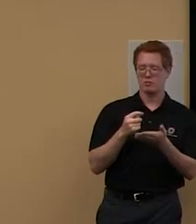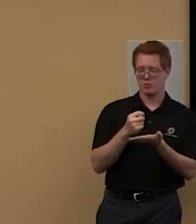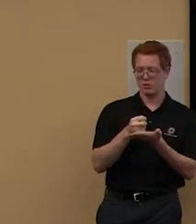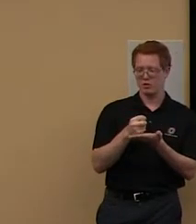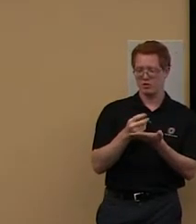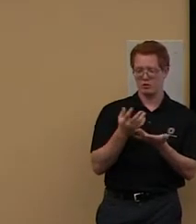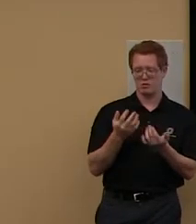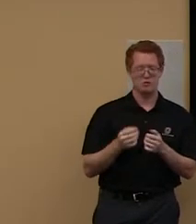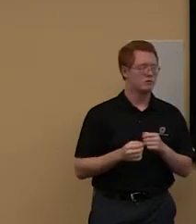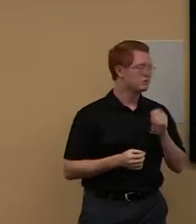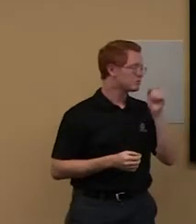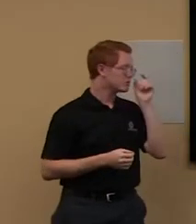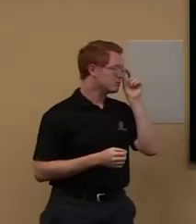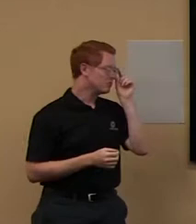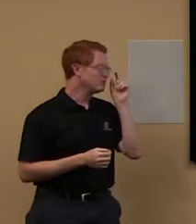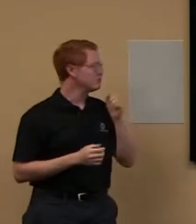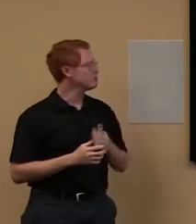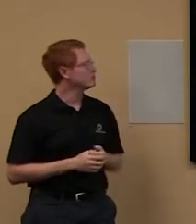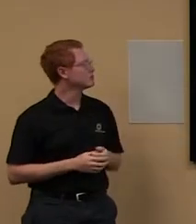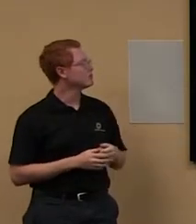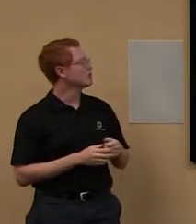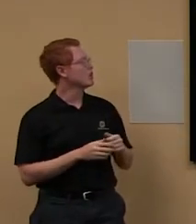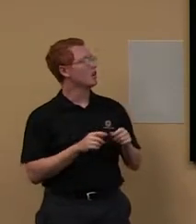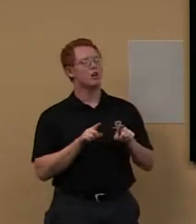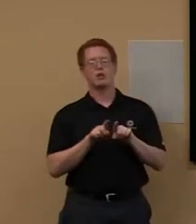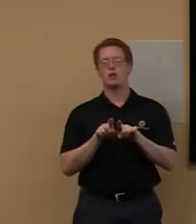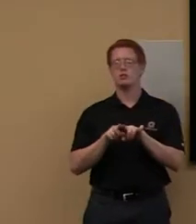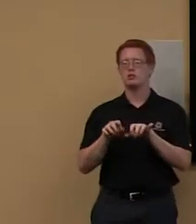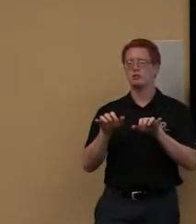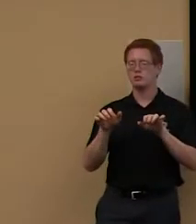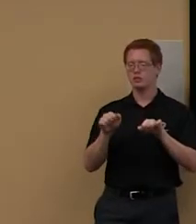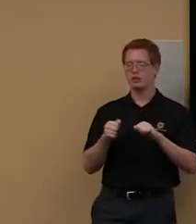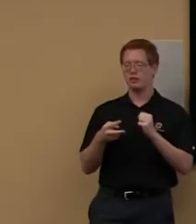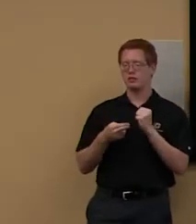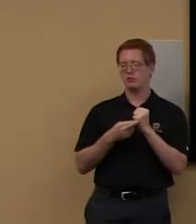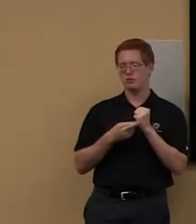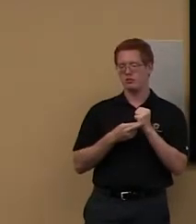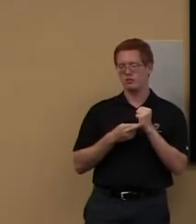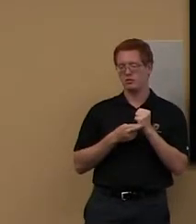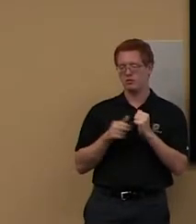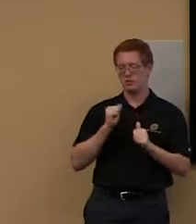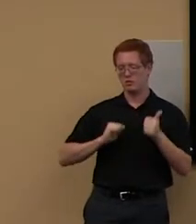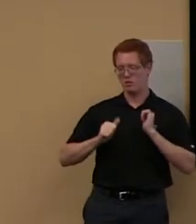You can also book the theater room online as well. So let me show you.